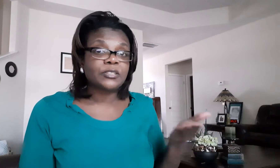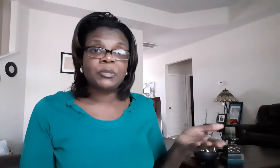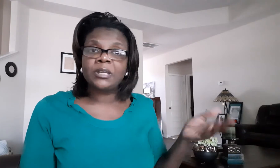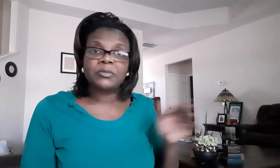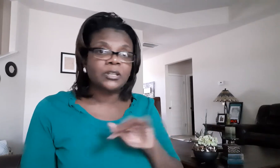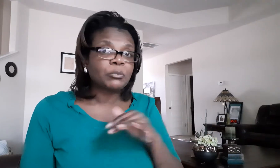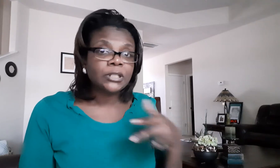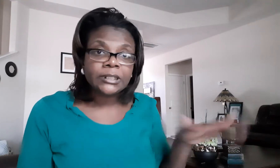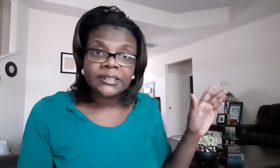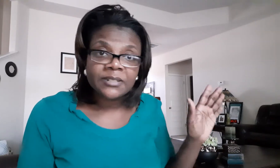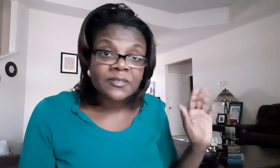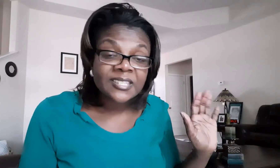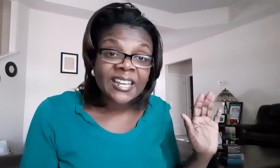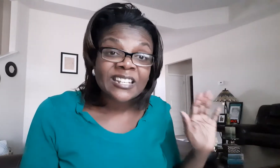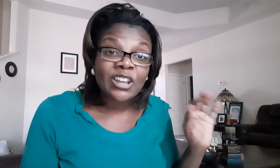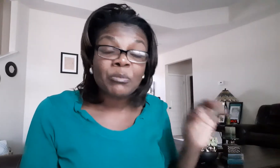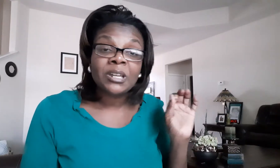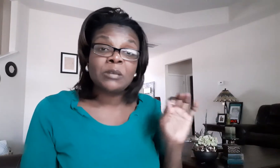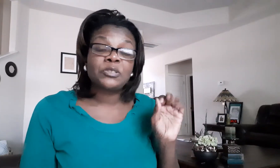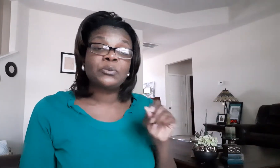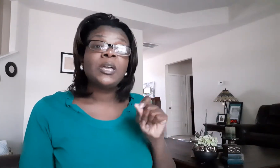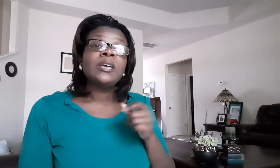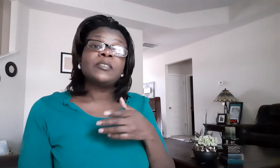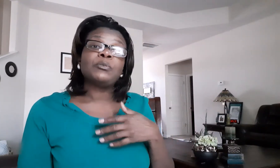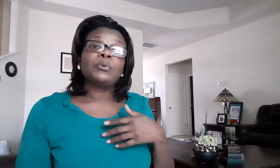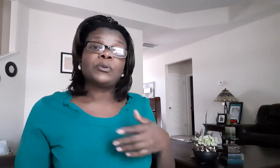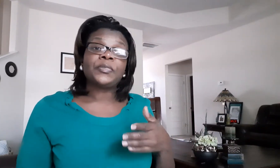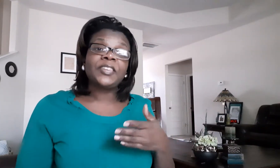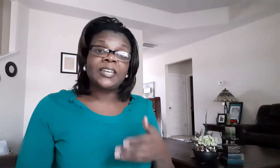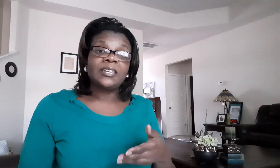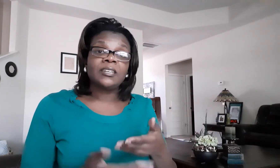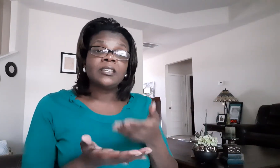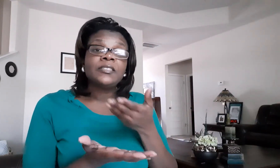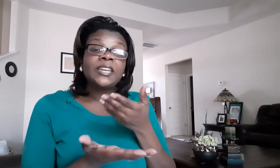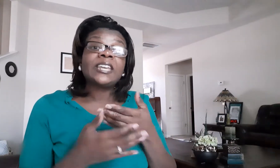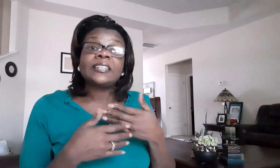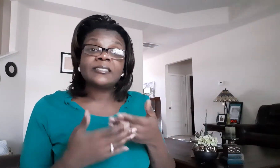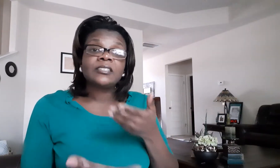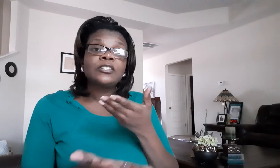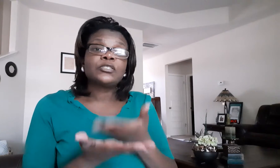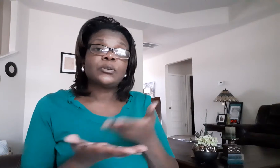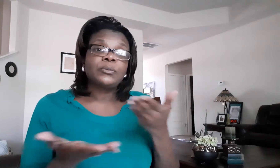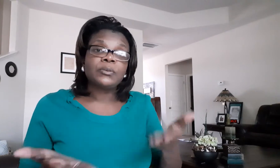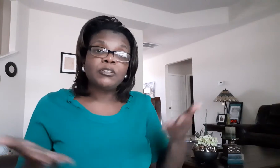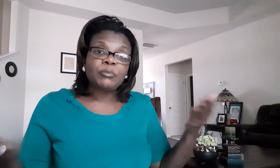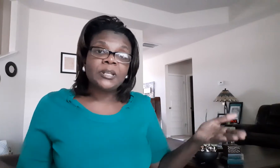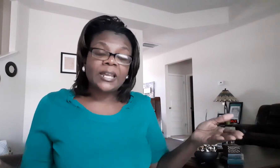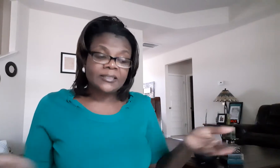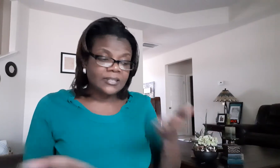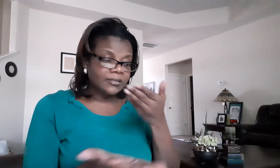it becomes a completely different sign y'all becomes the word thing things so it will be like this